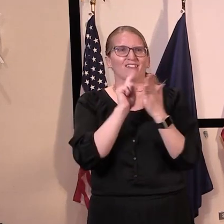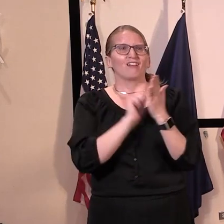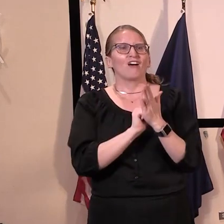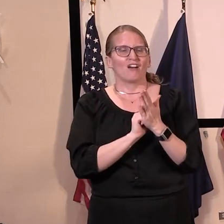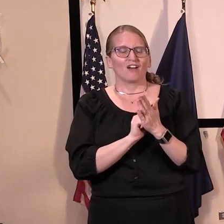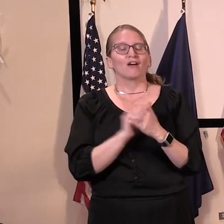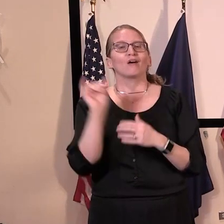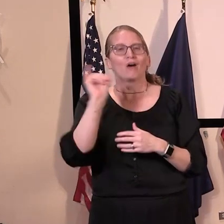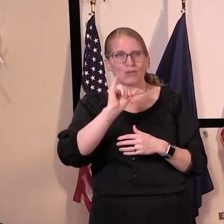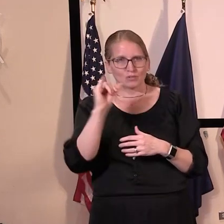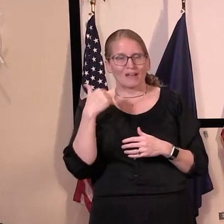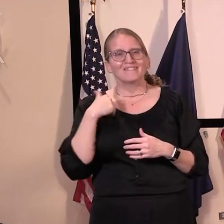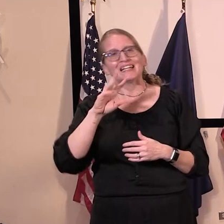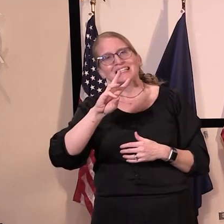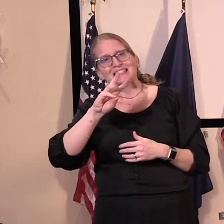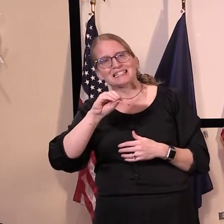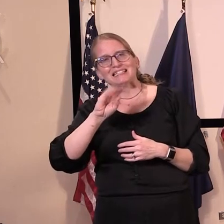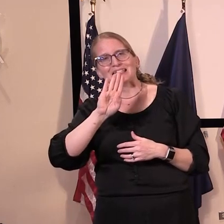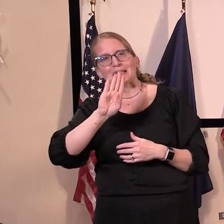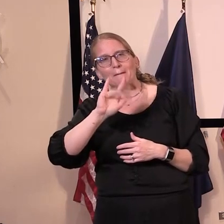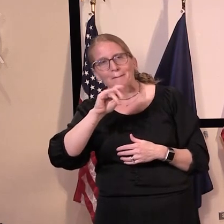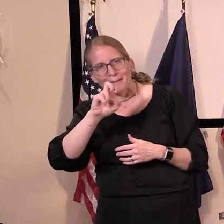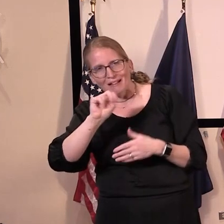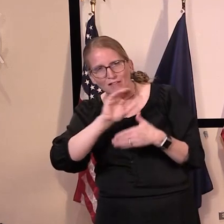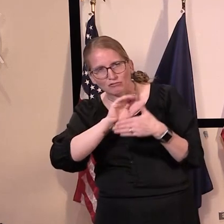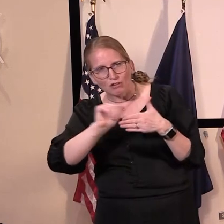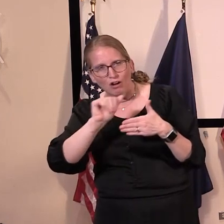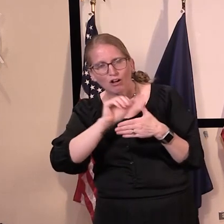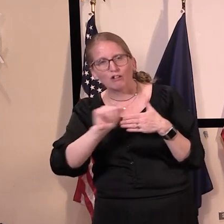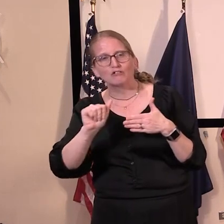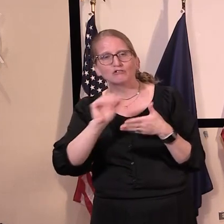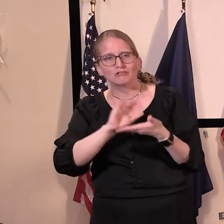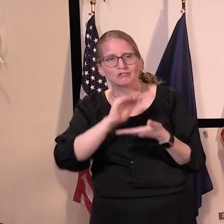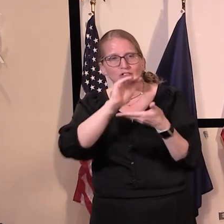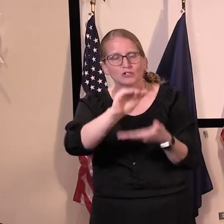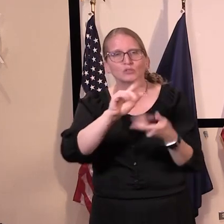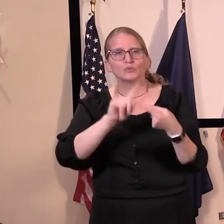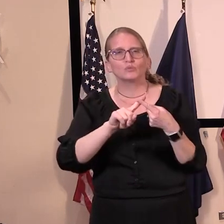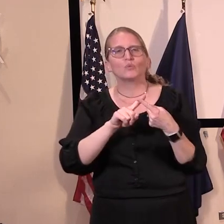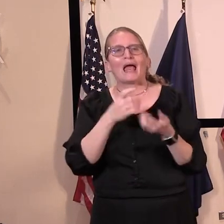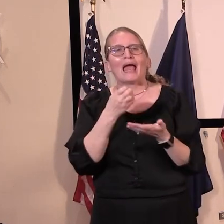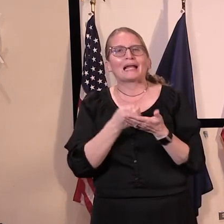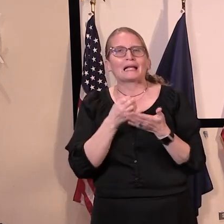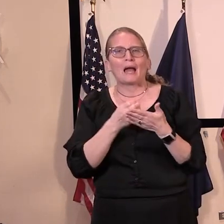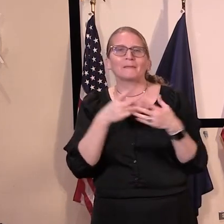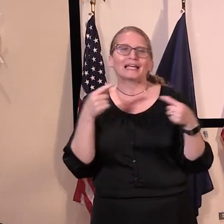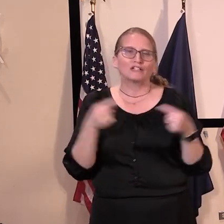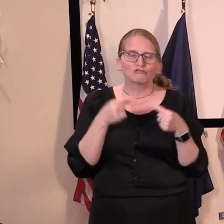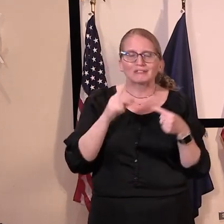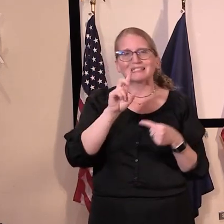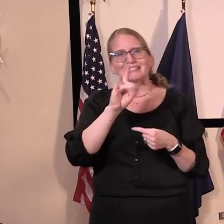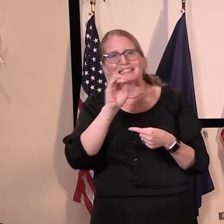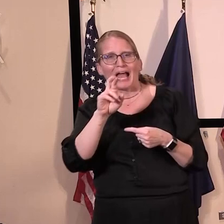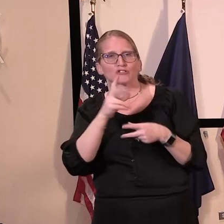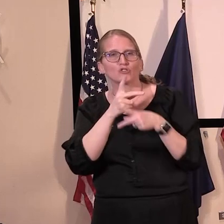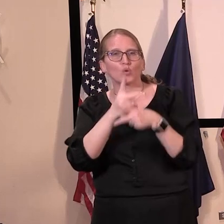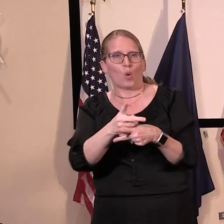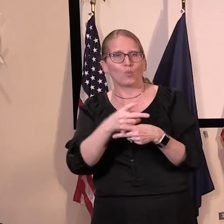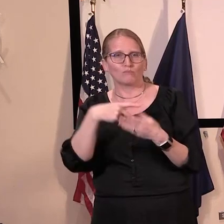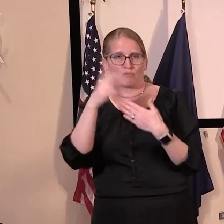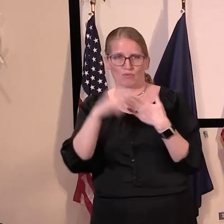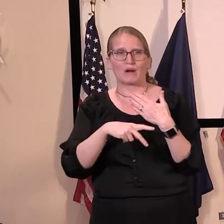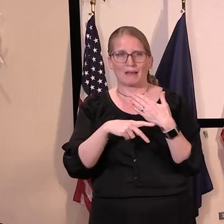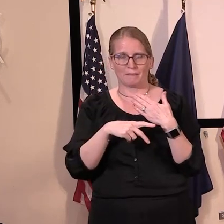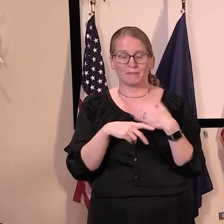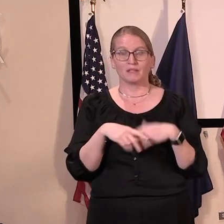billion in the economic injury disaster loan and grant program. So I would